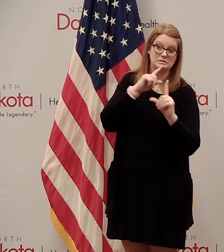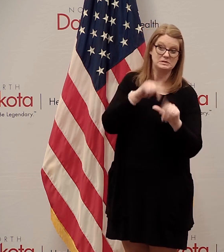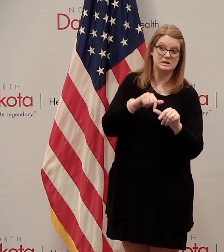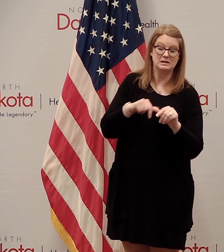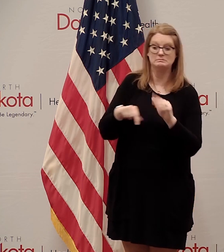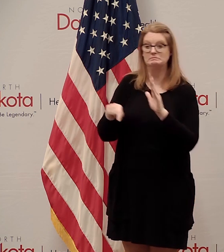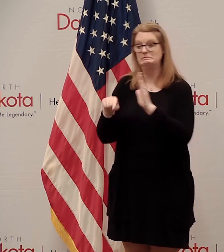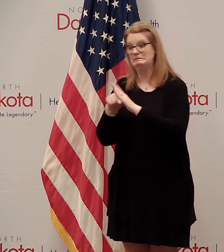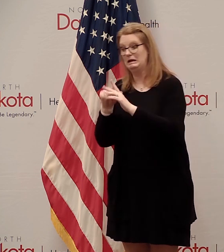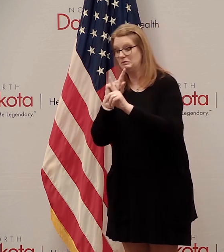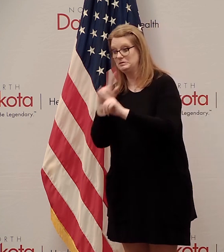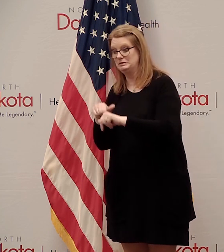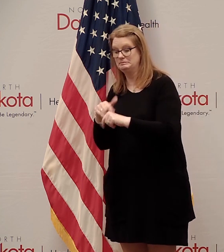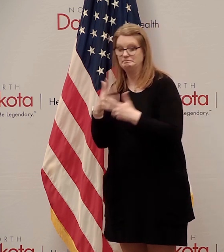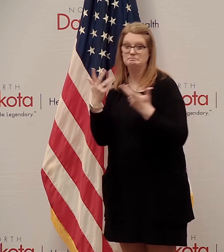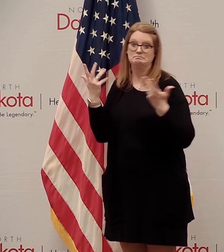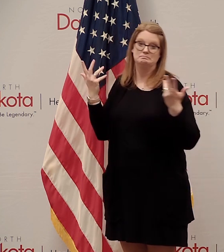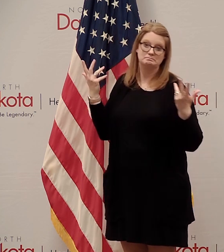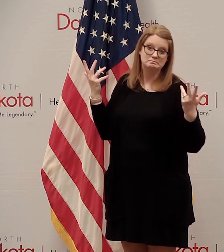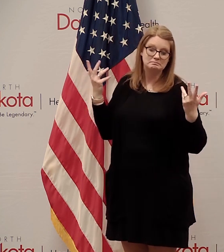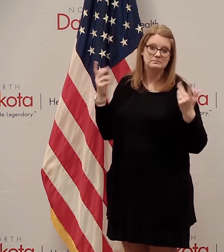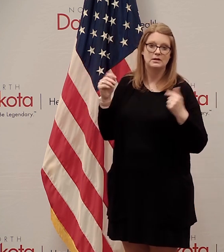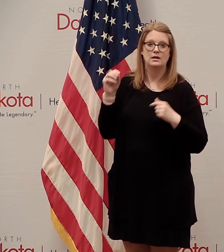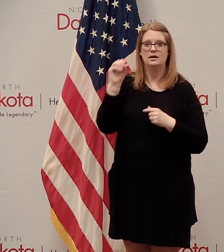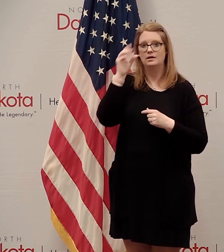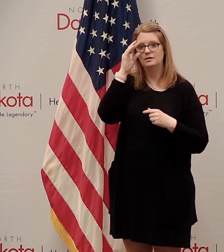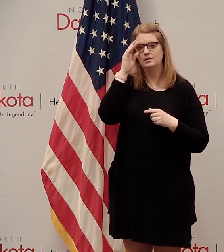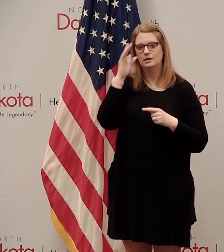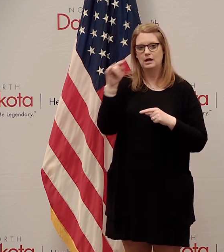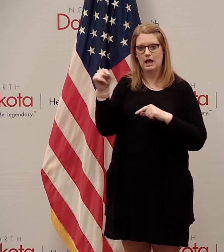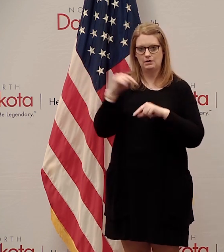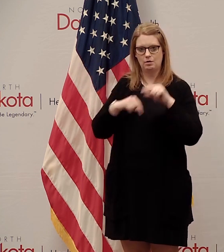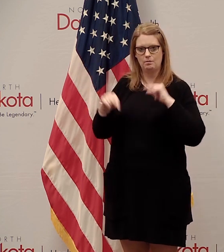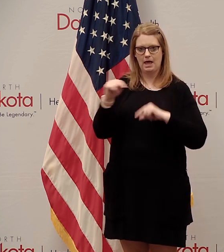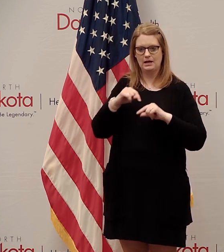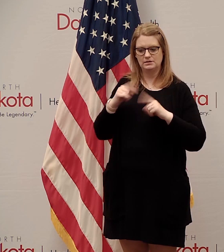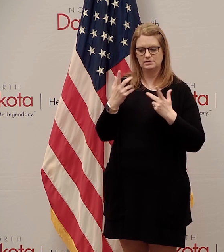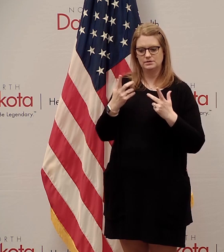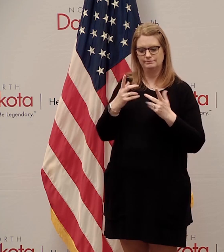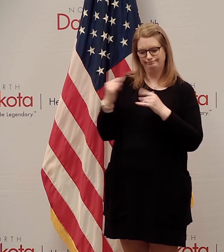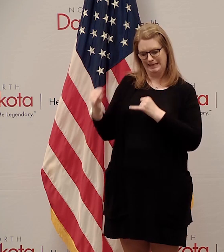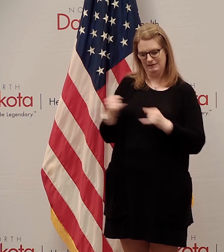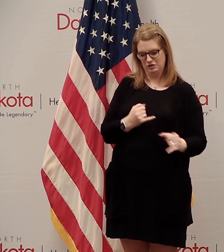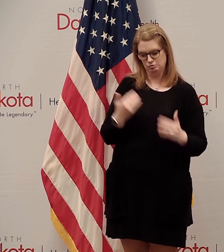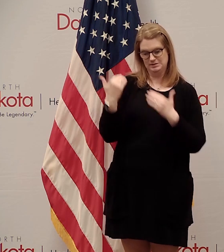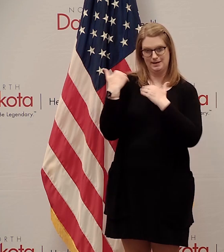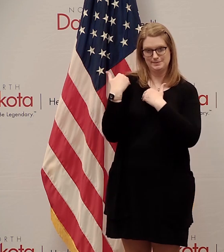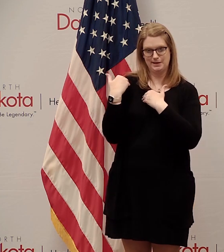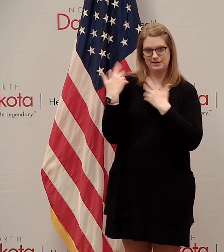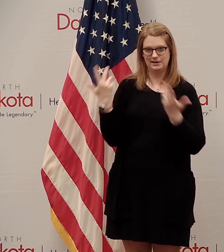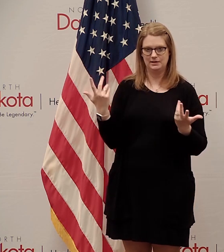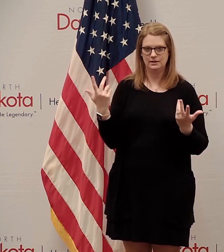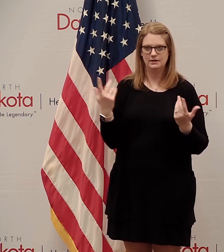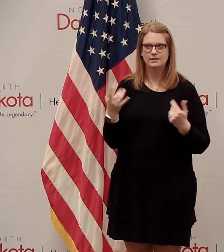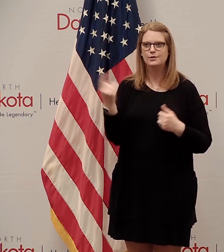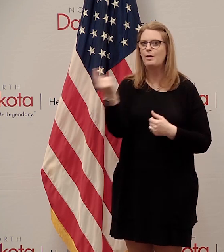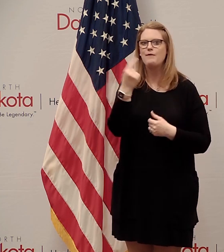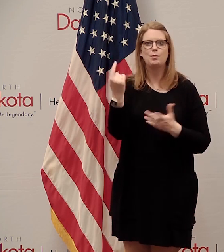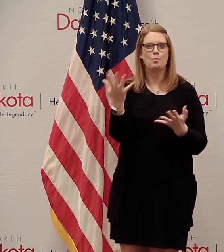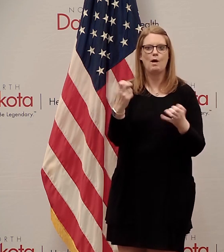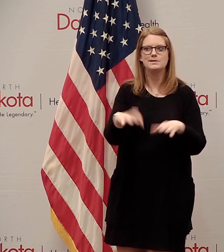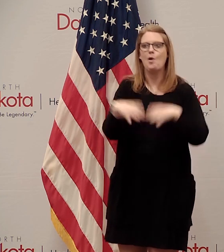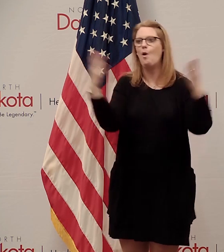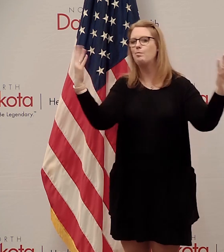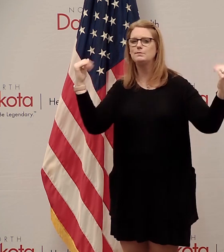relaxation. And that's, again, I'd go back to appealing to individual responsibility. I know everybody universally wants things open.